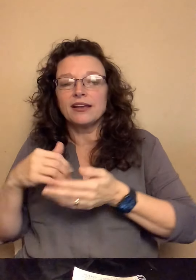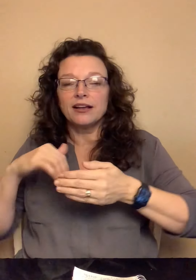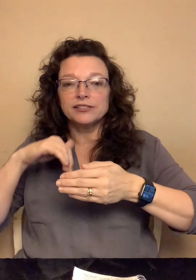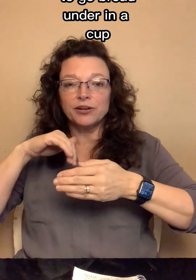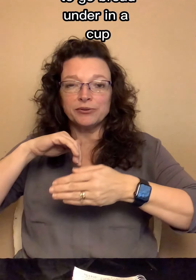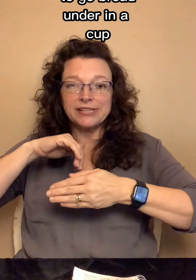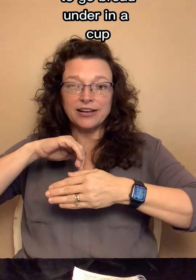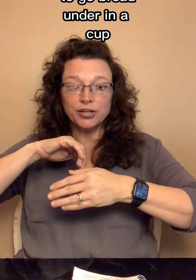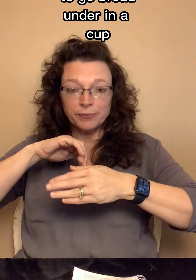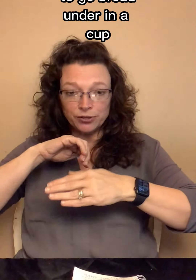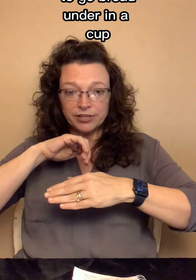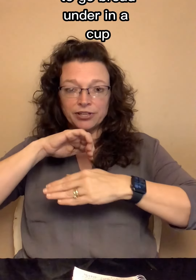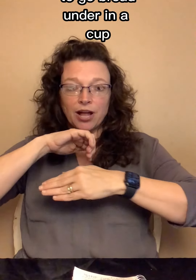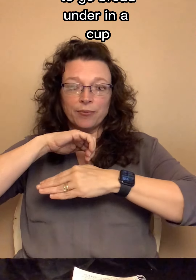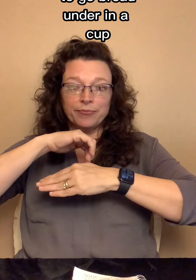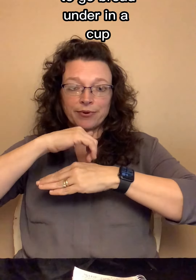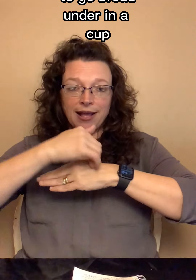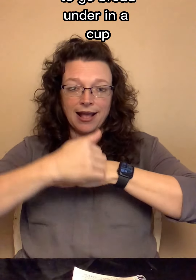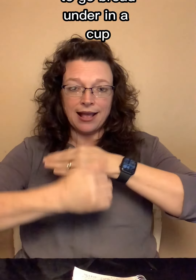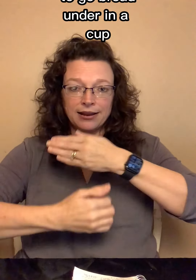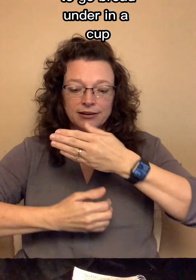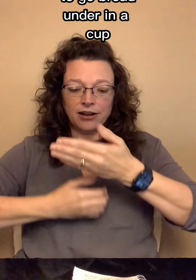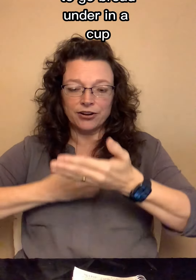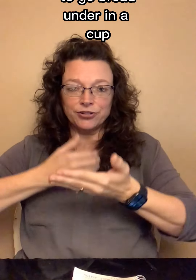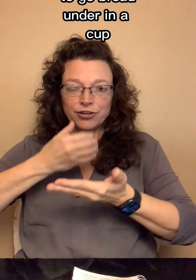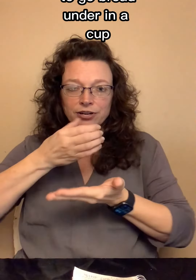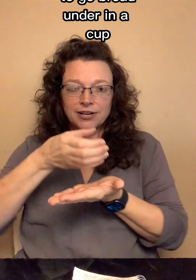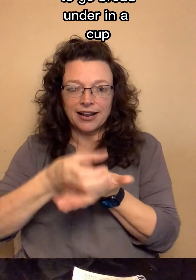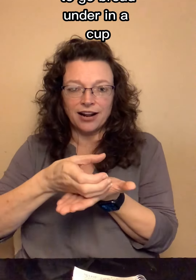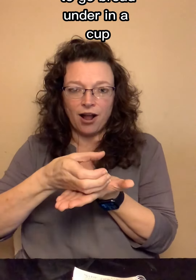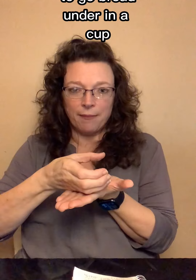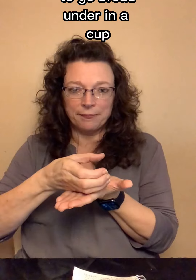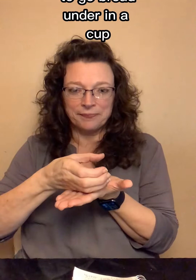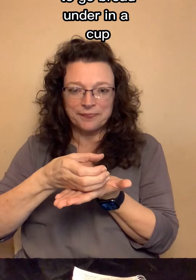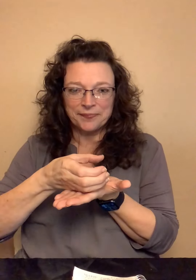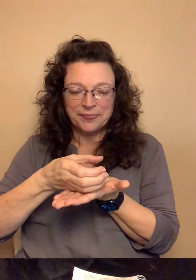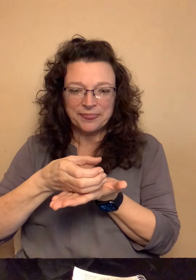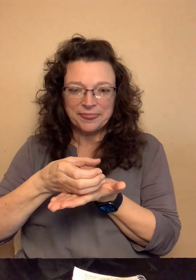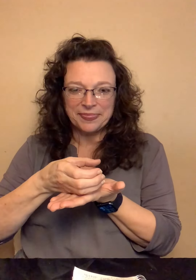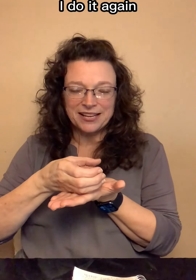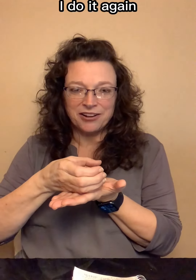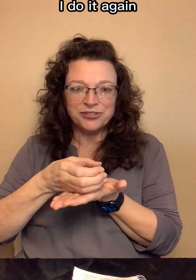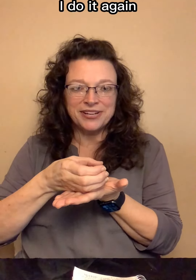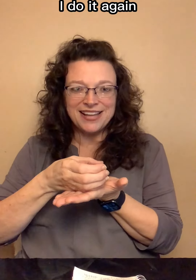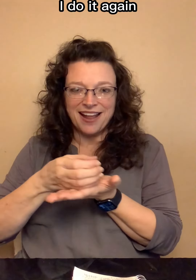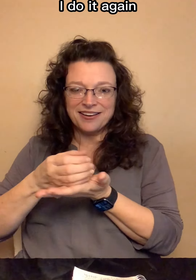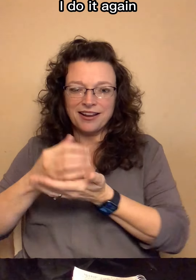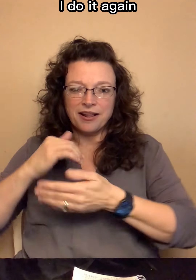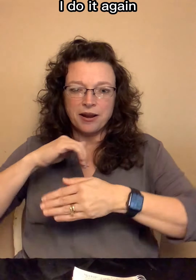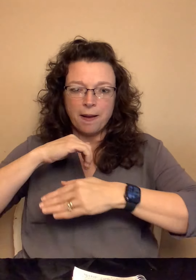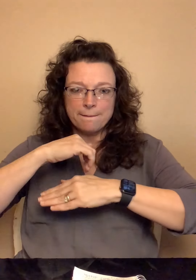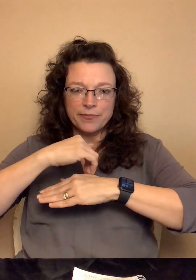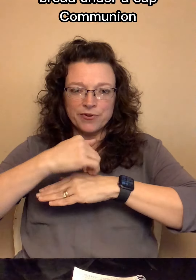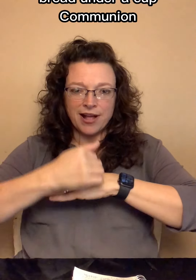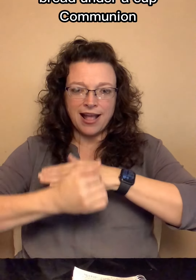So it would say communion. go bread, under, and a cup. I'll do it again. Bread,